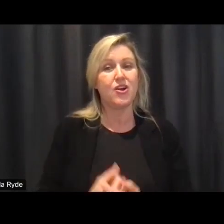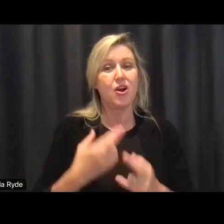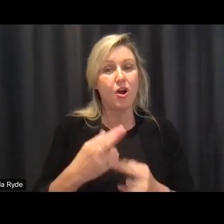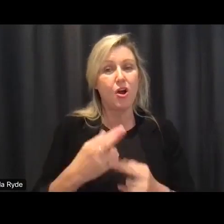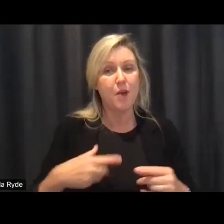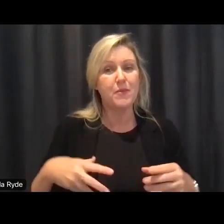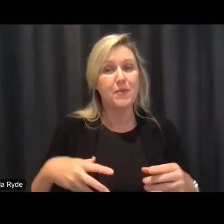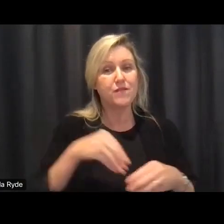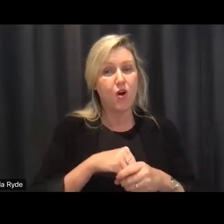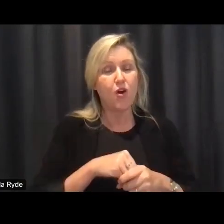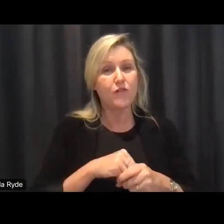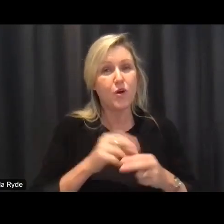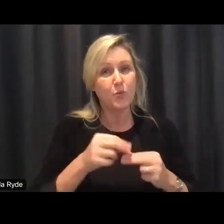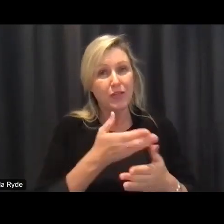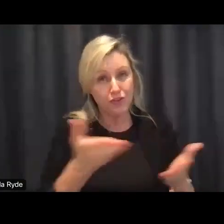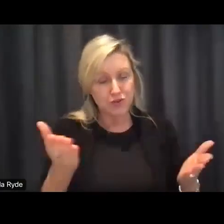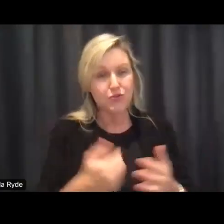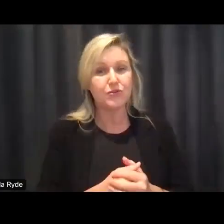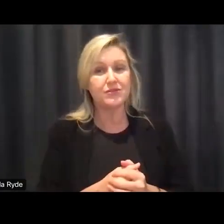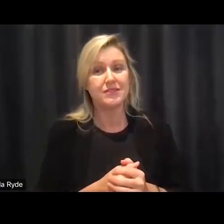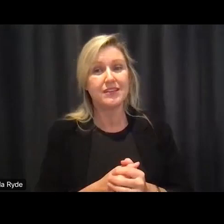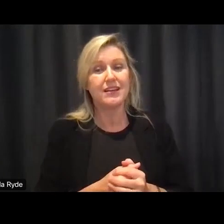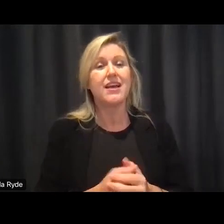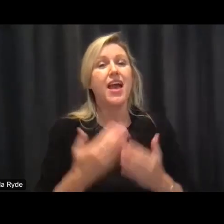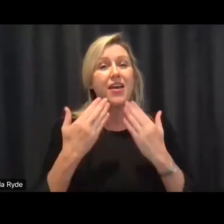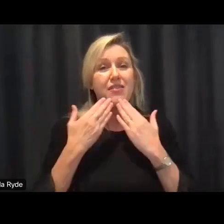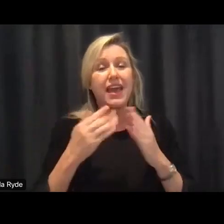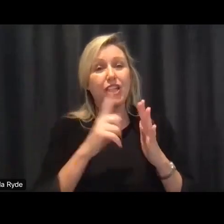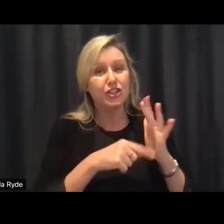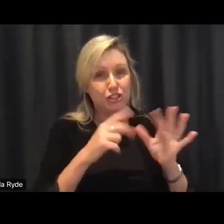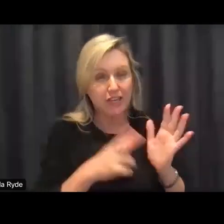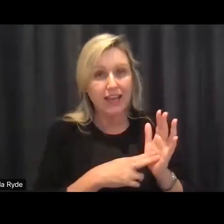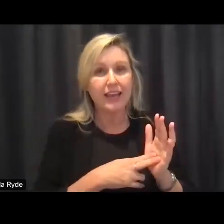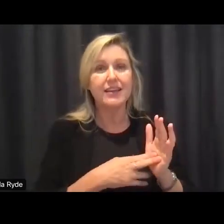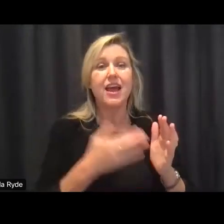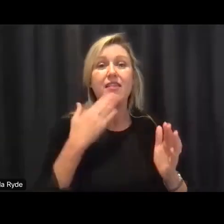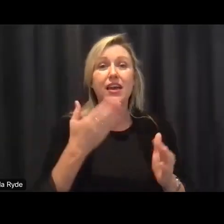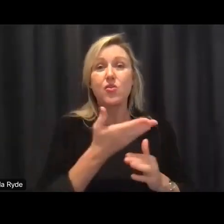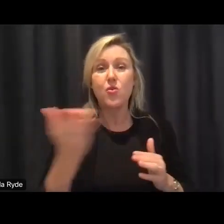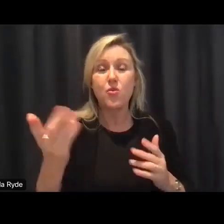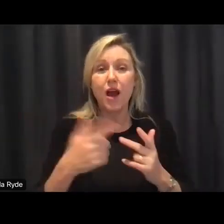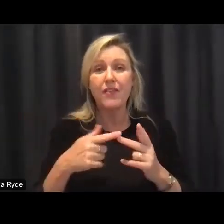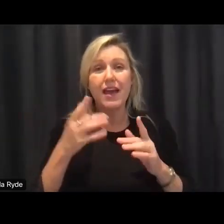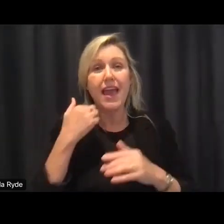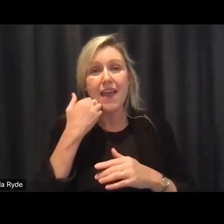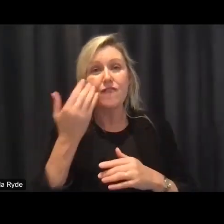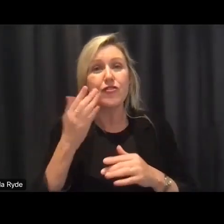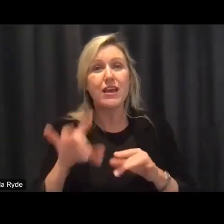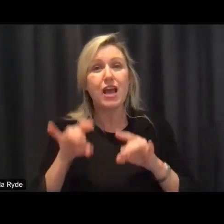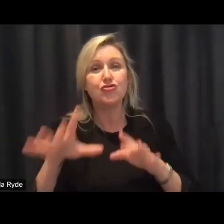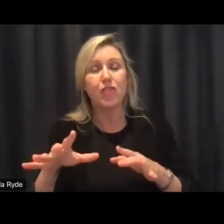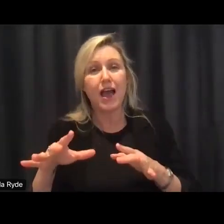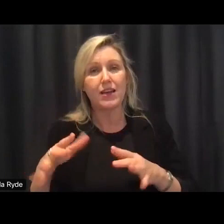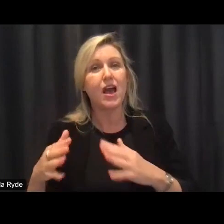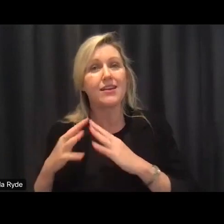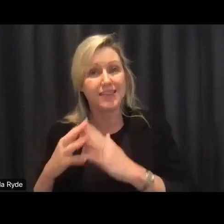want to work with everyone who's here and i want to thank eugene and the every australian counts campaign for helping all of